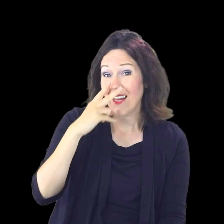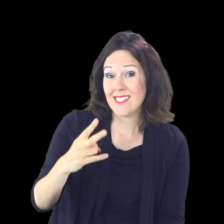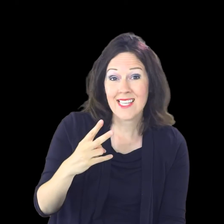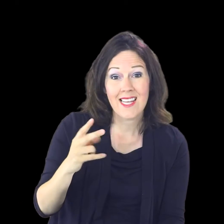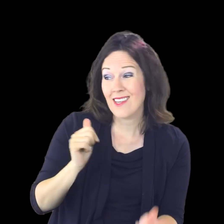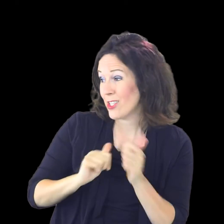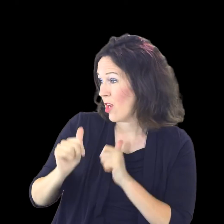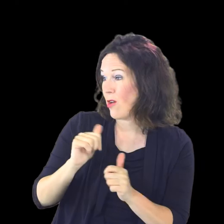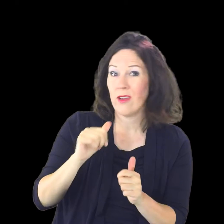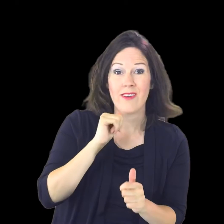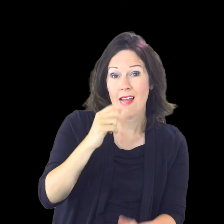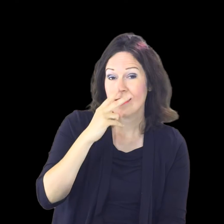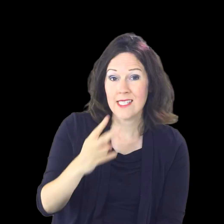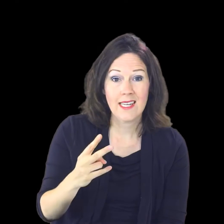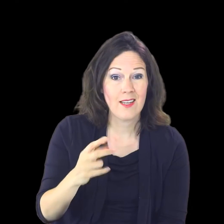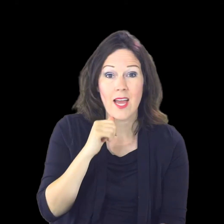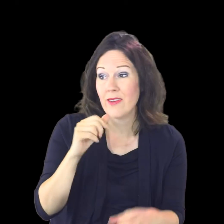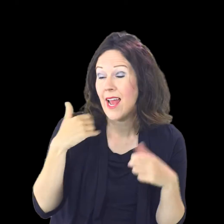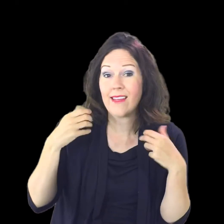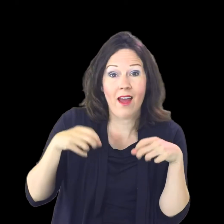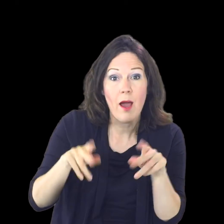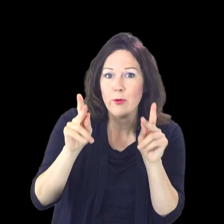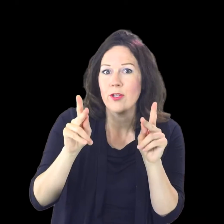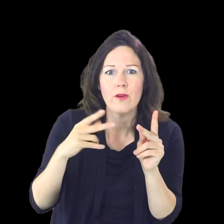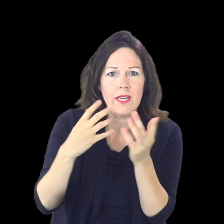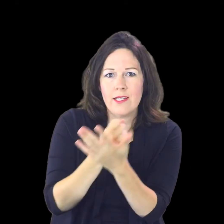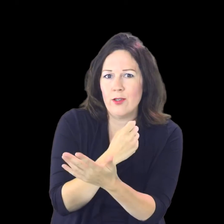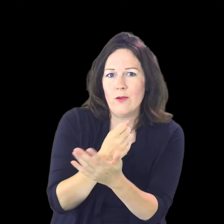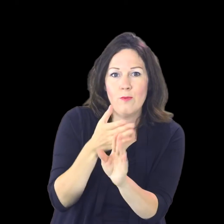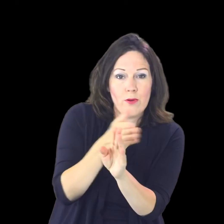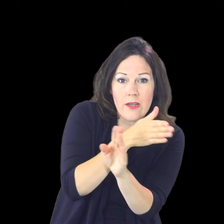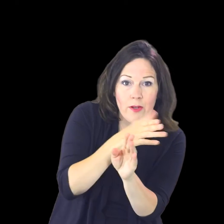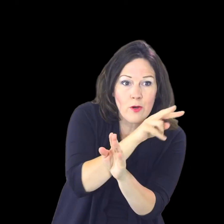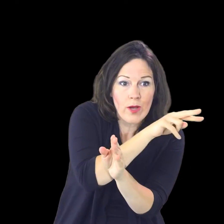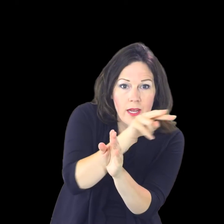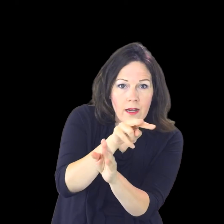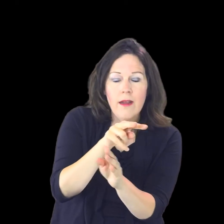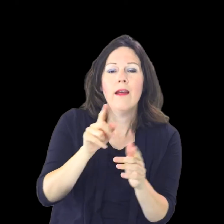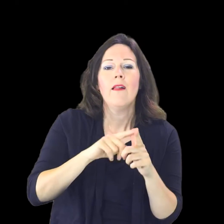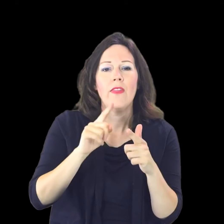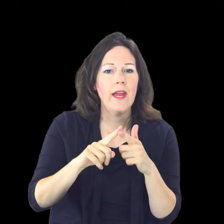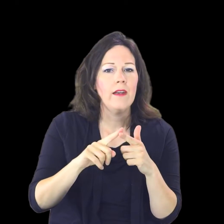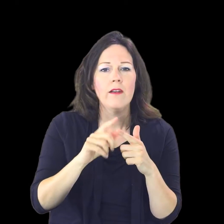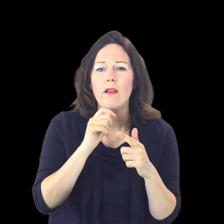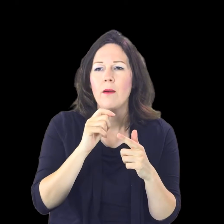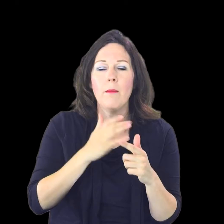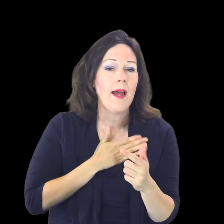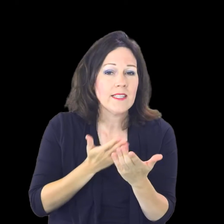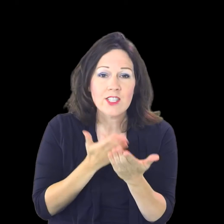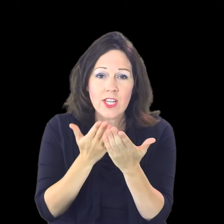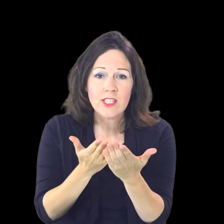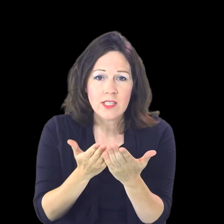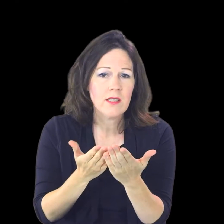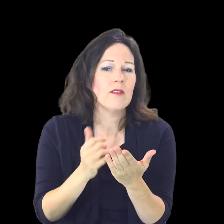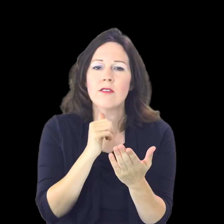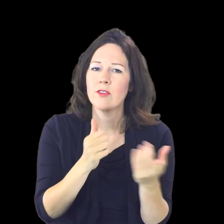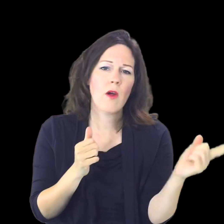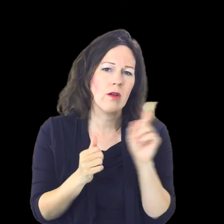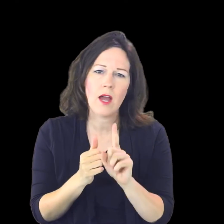seen the show you have not seen it you haven't had that opportunity to preview it then my suggestion don't come